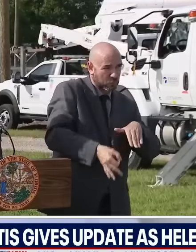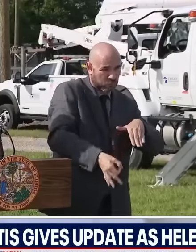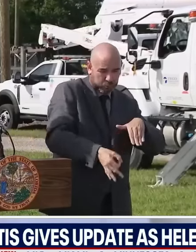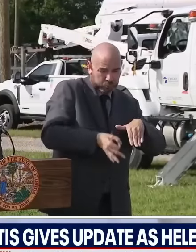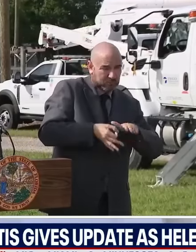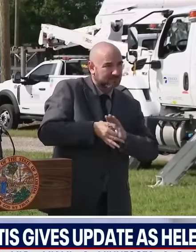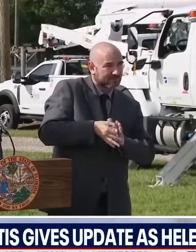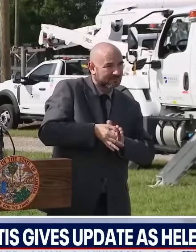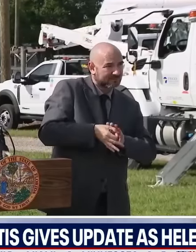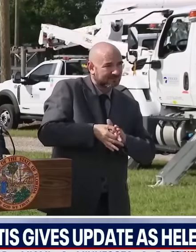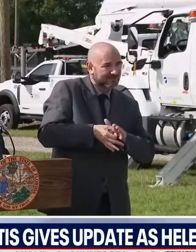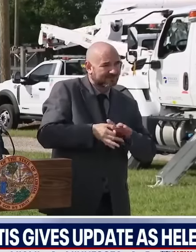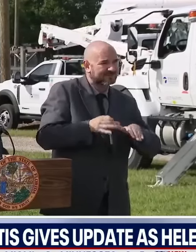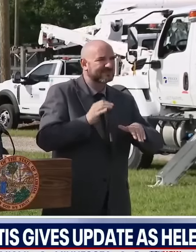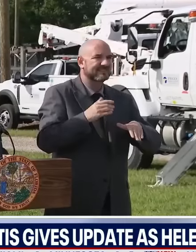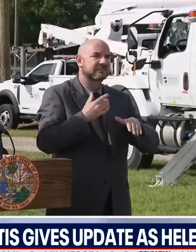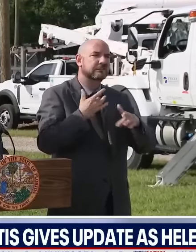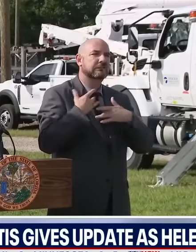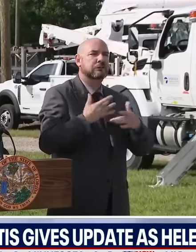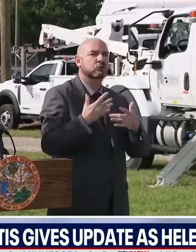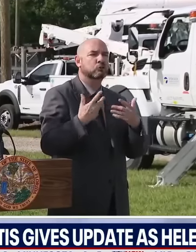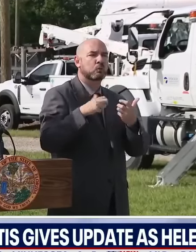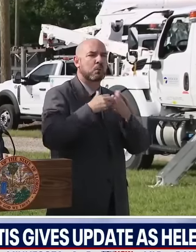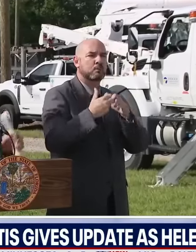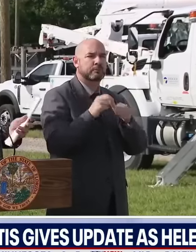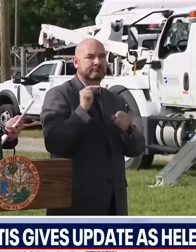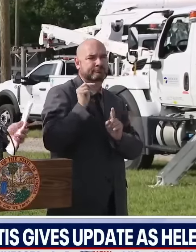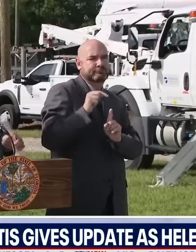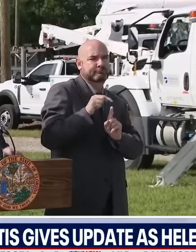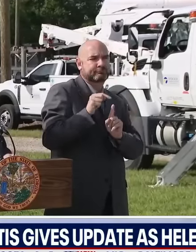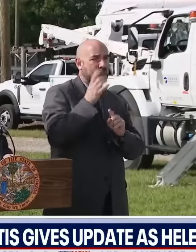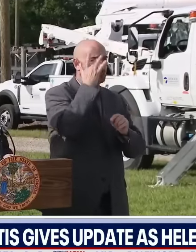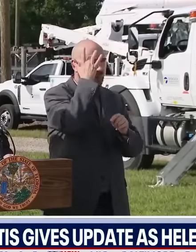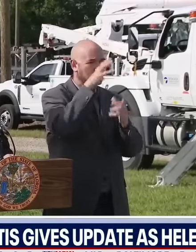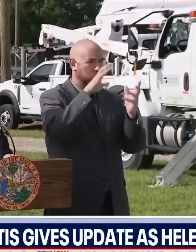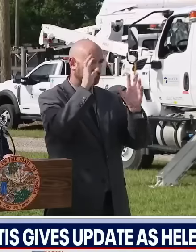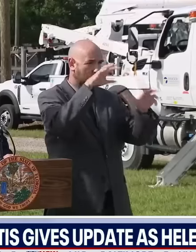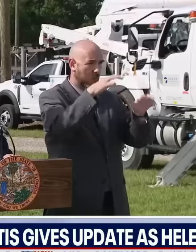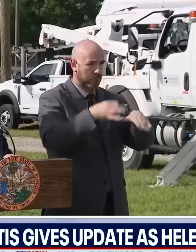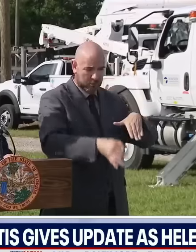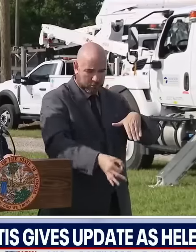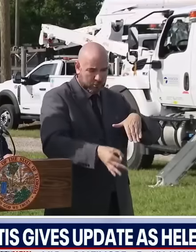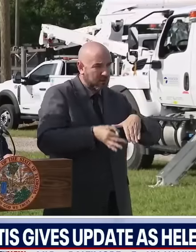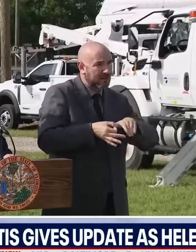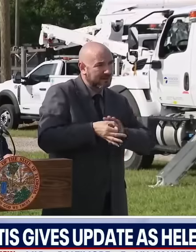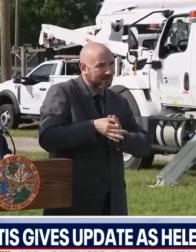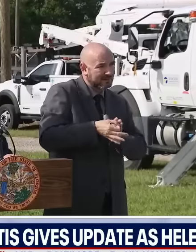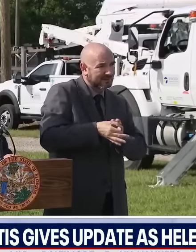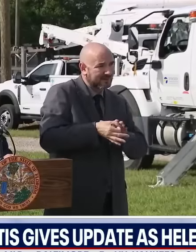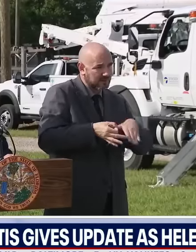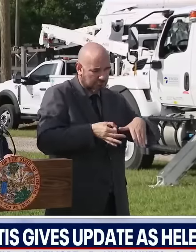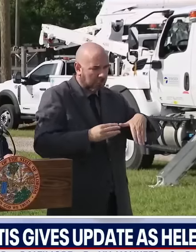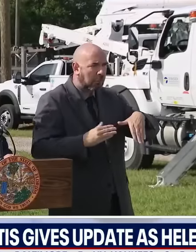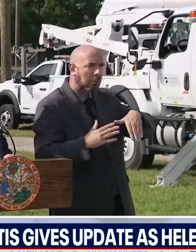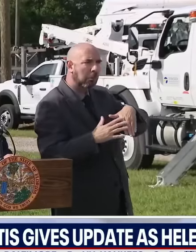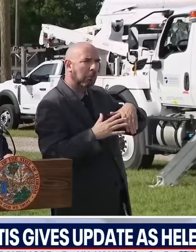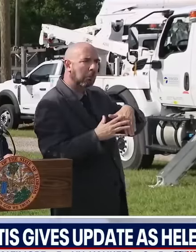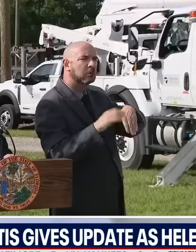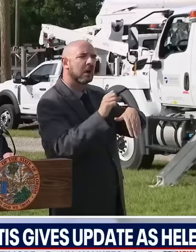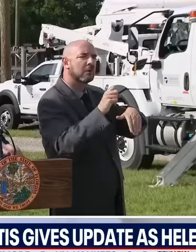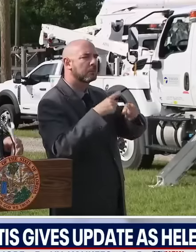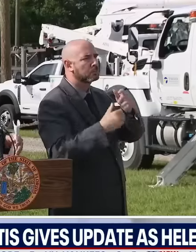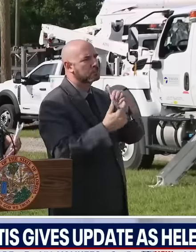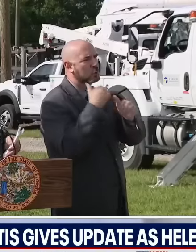Atlantic storms come, they brush our coast, and we can get some damage, but most of the damage is out there still in the Atlantic.